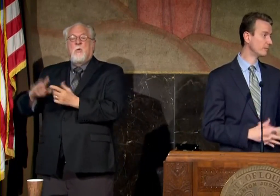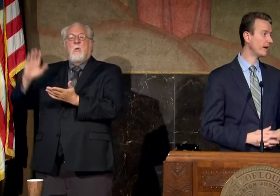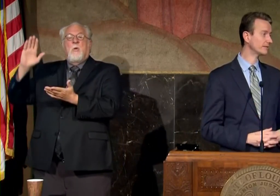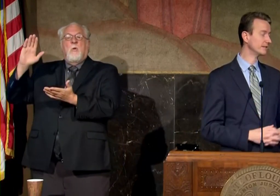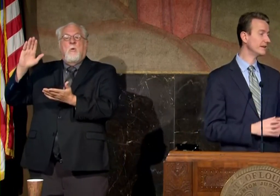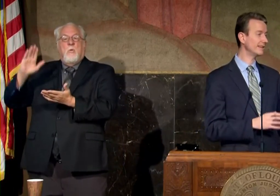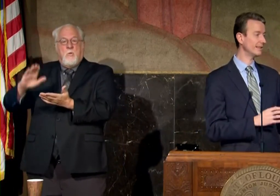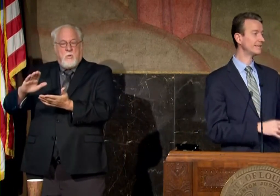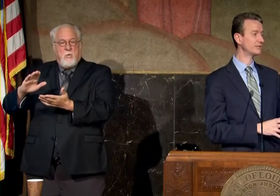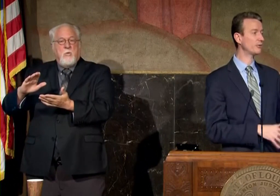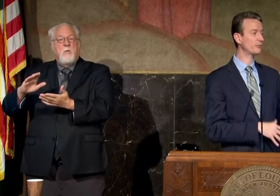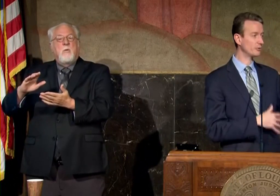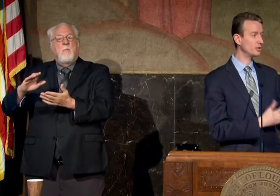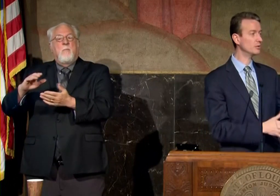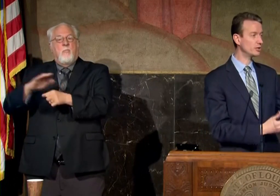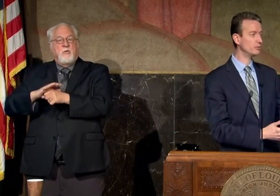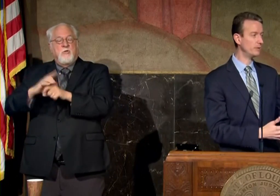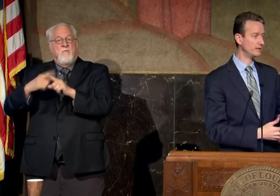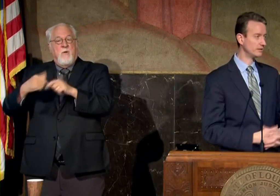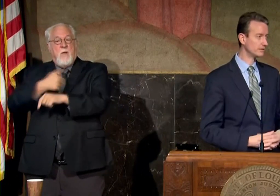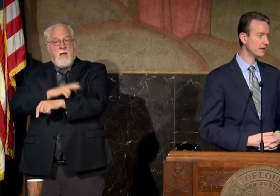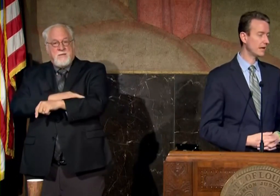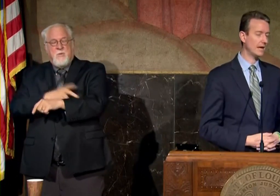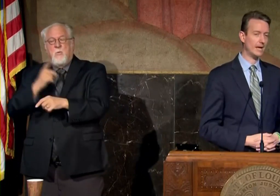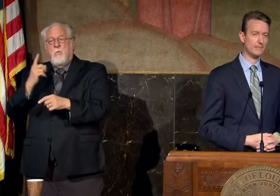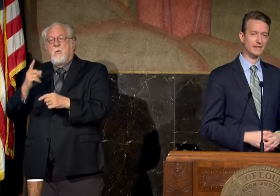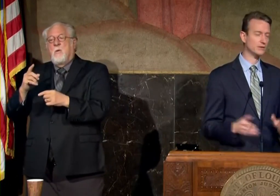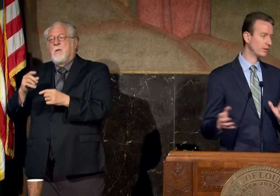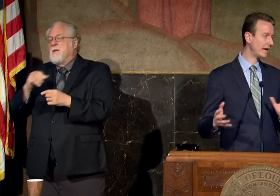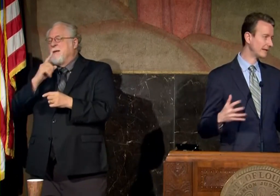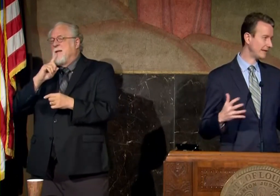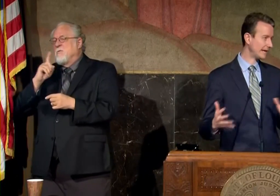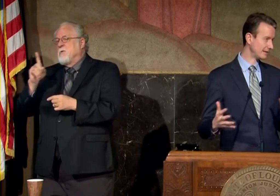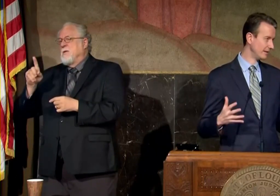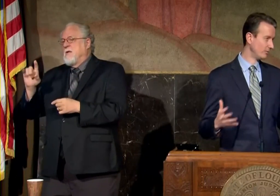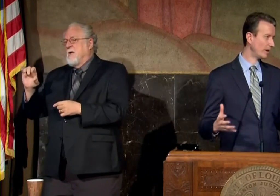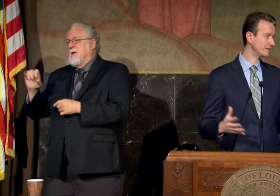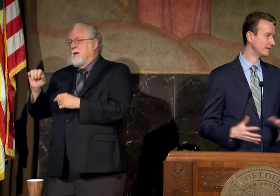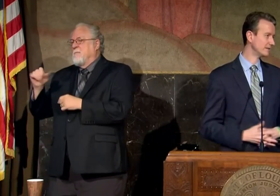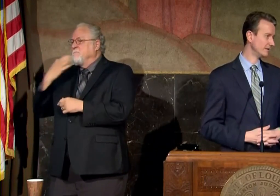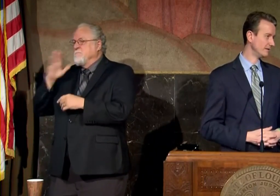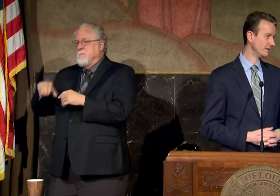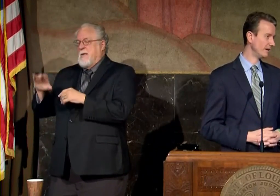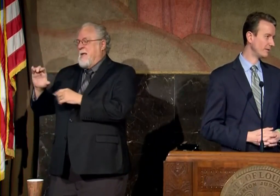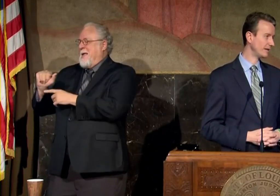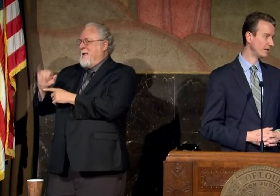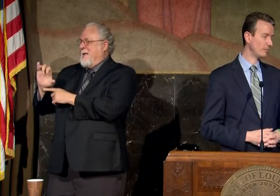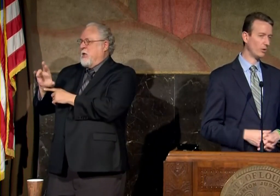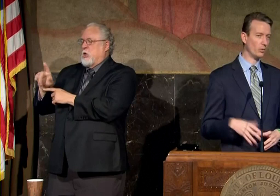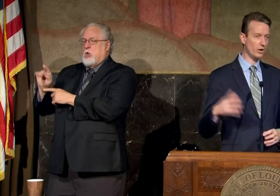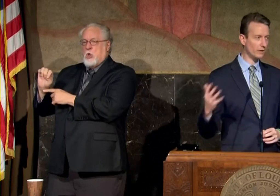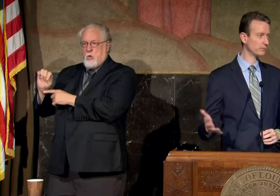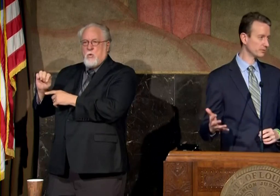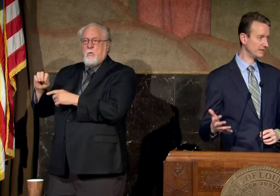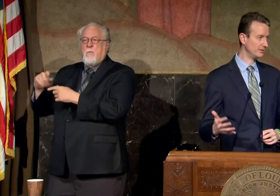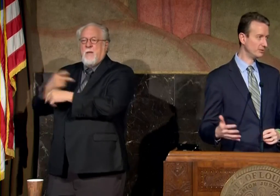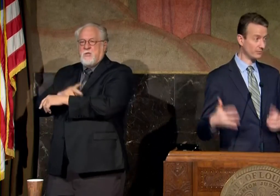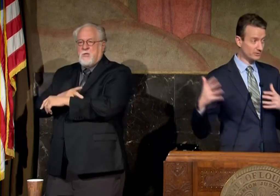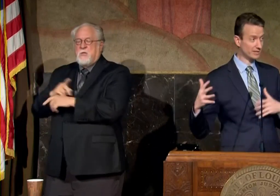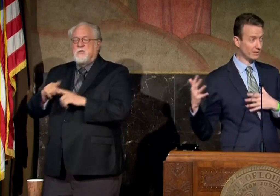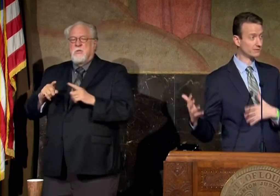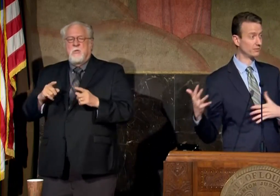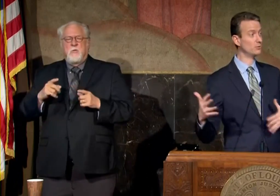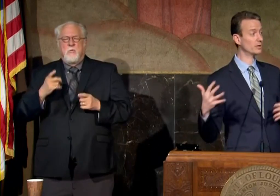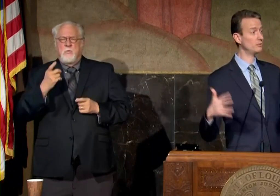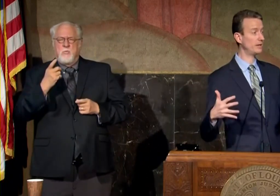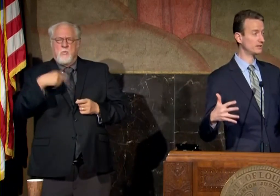they're reaching capacity less so for new acute patients and so that that weighs into thinking about what hospitals need to do if